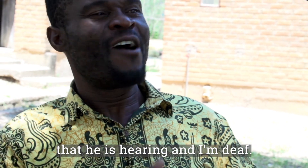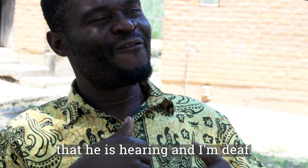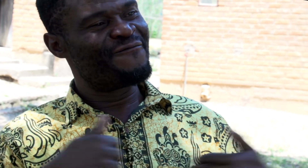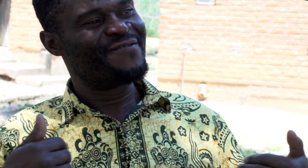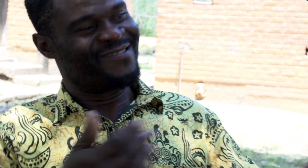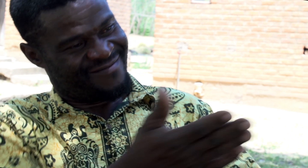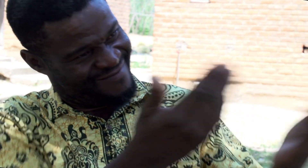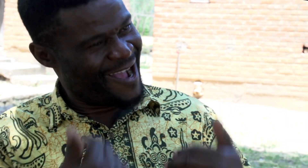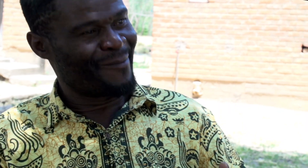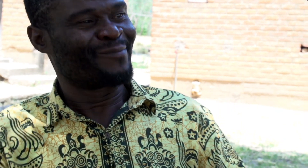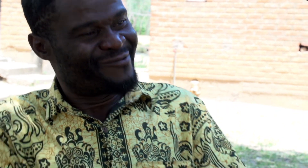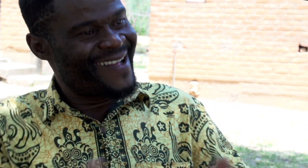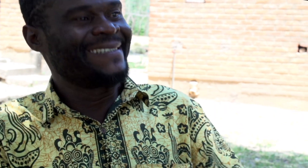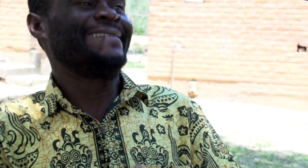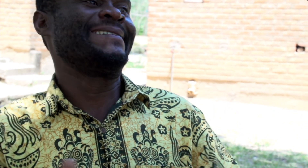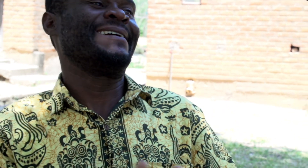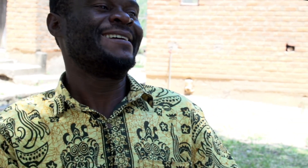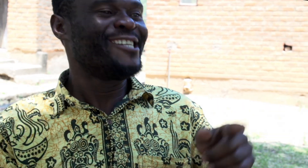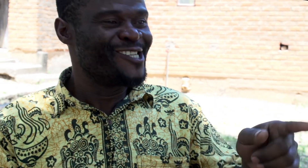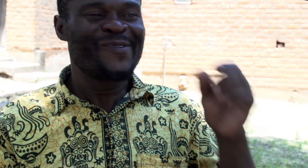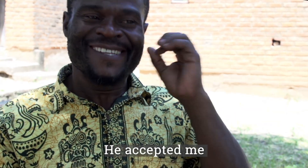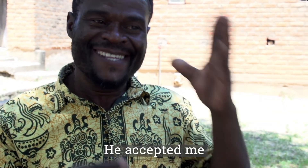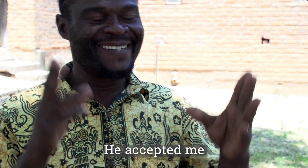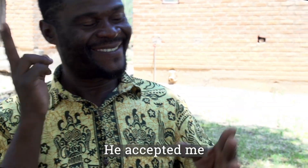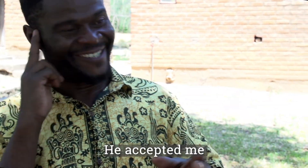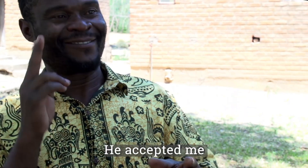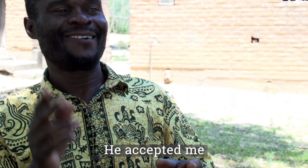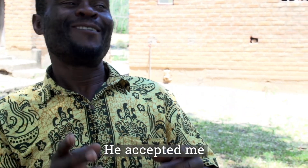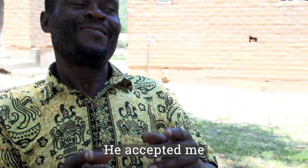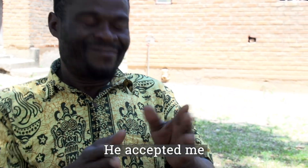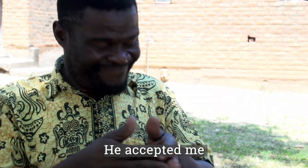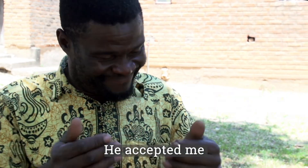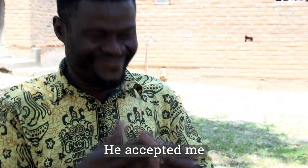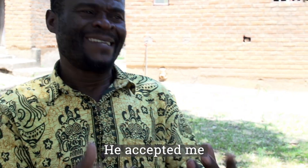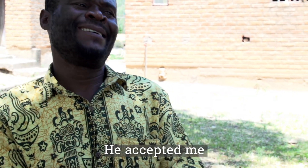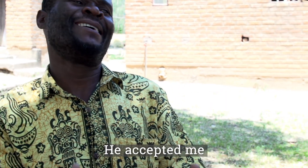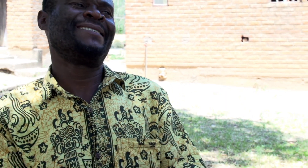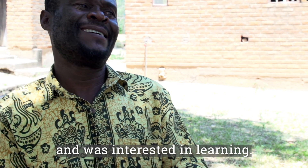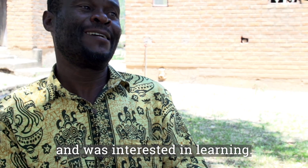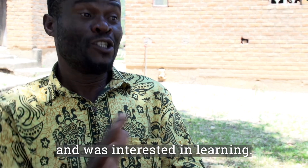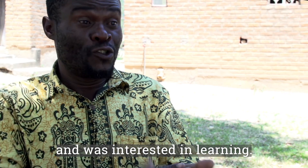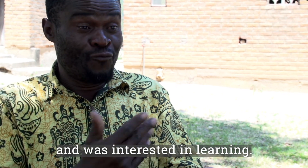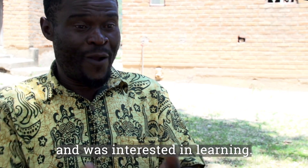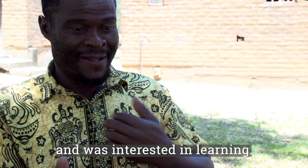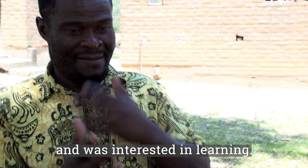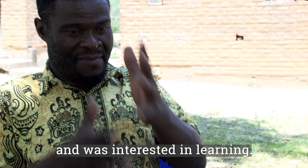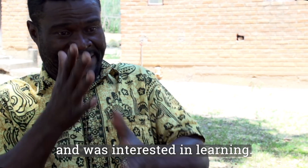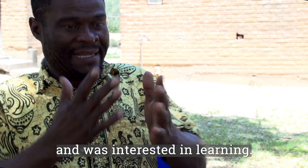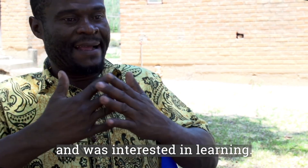person and I'm a deaf person But anyway, he accepted and happy We started chatting together and he